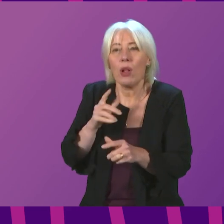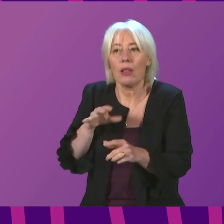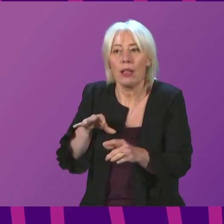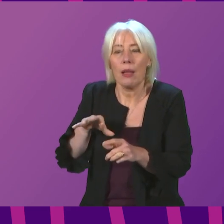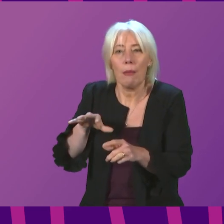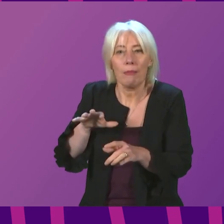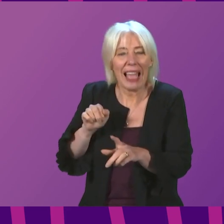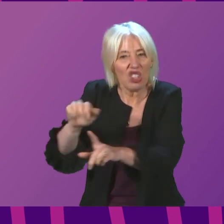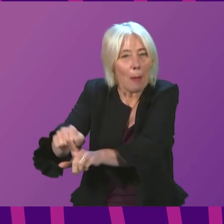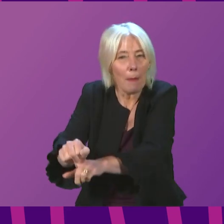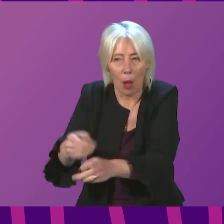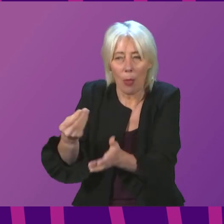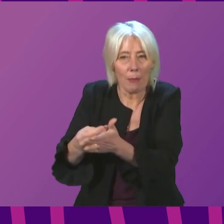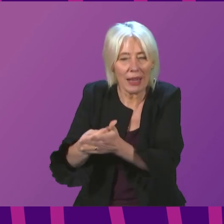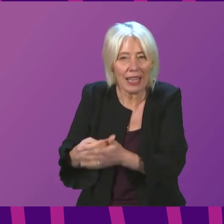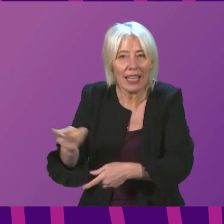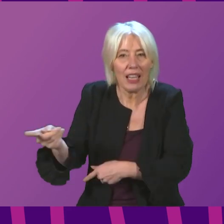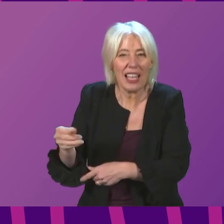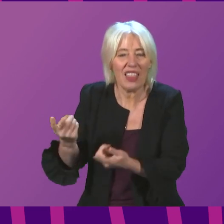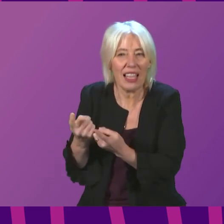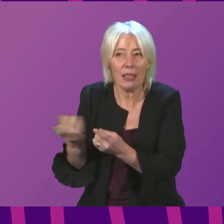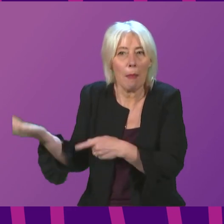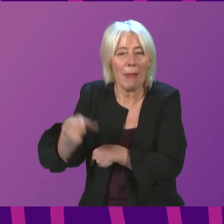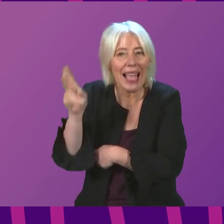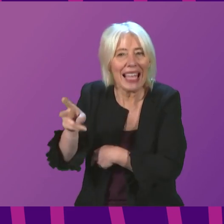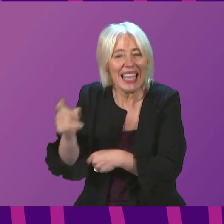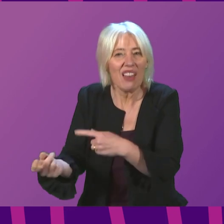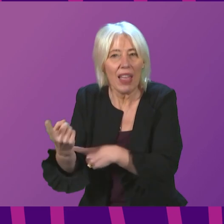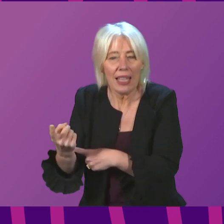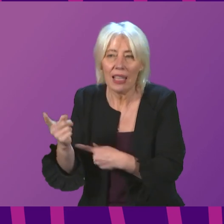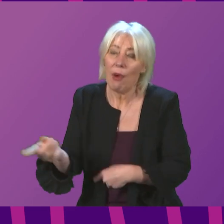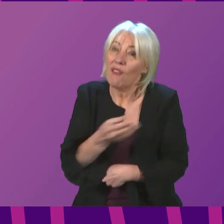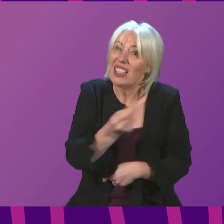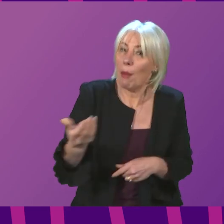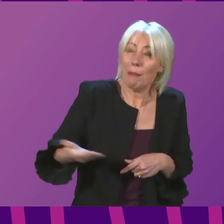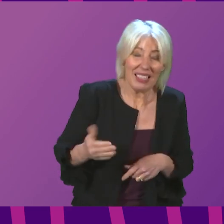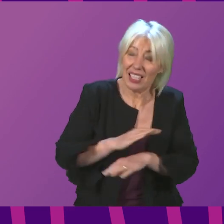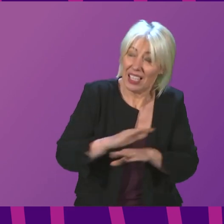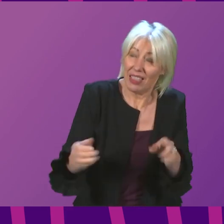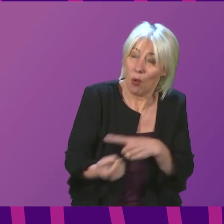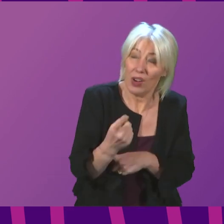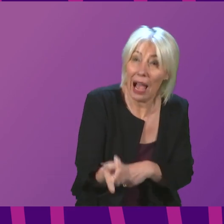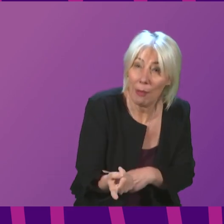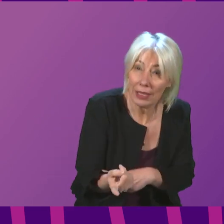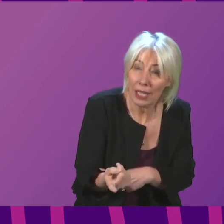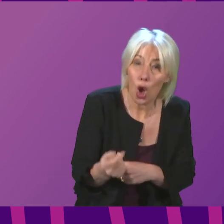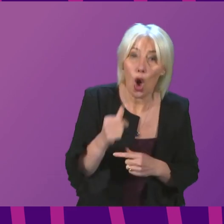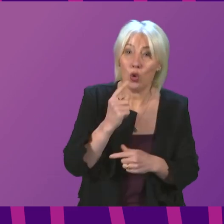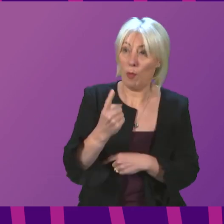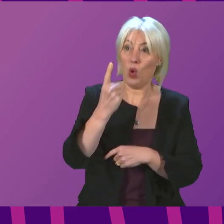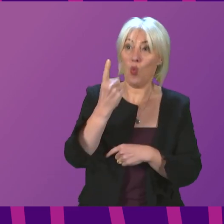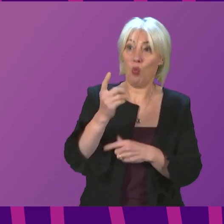rescheduled. That will not be possible for everything. This is a mixture of sort of one-size-fits-all